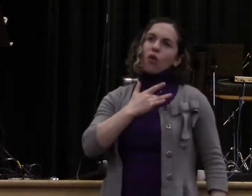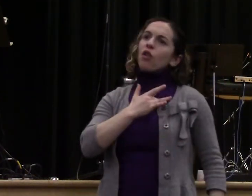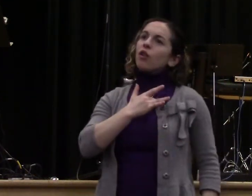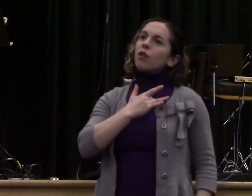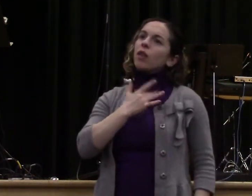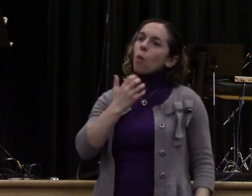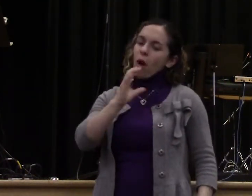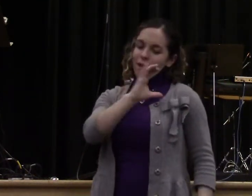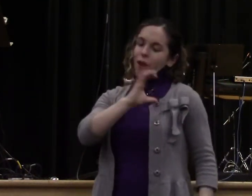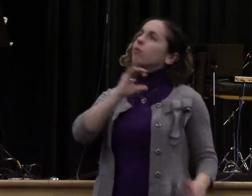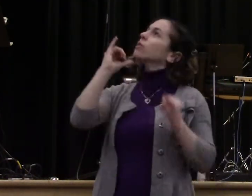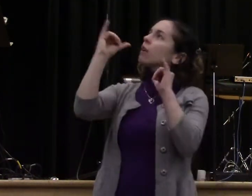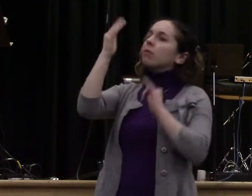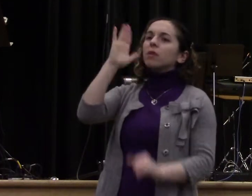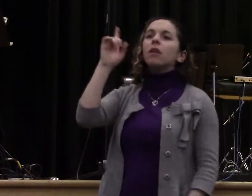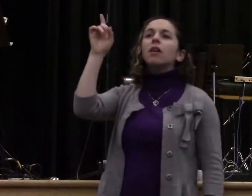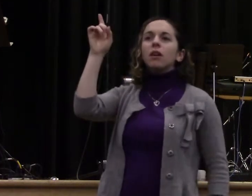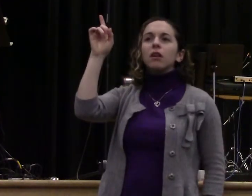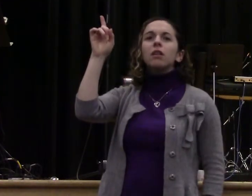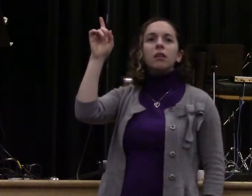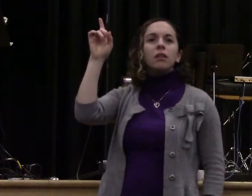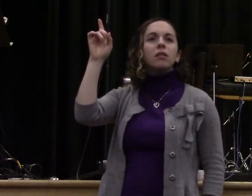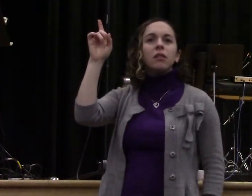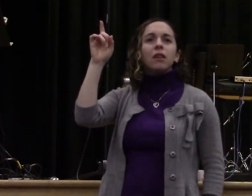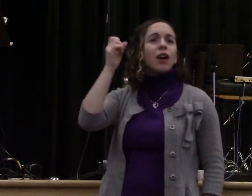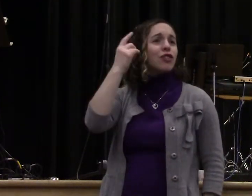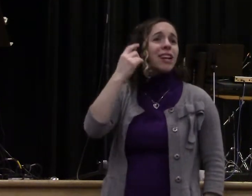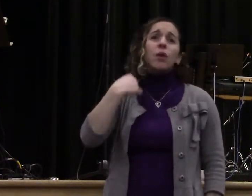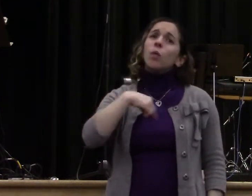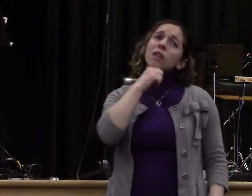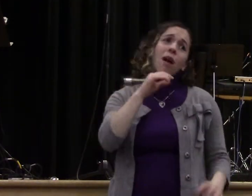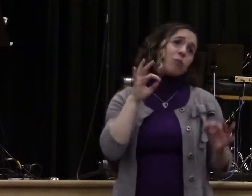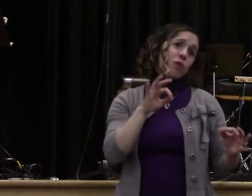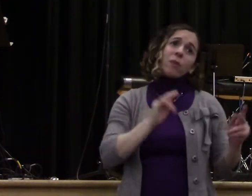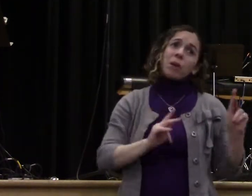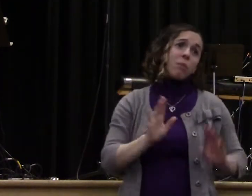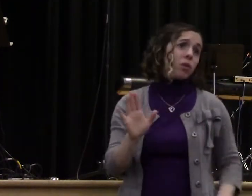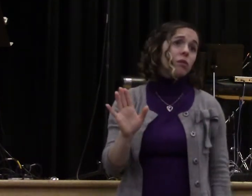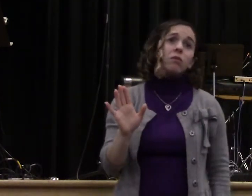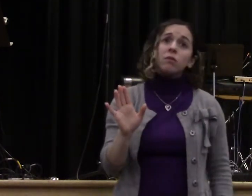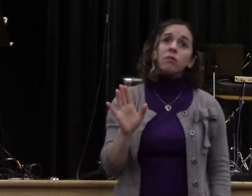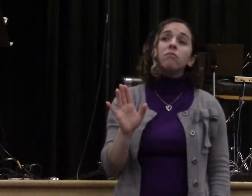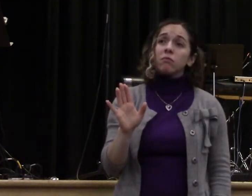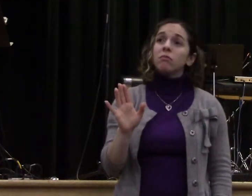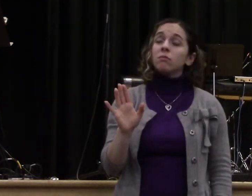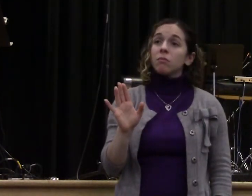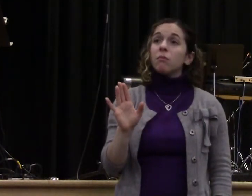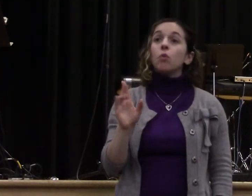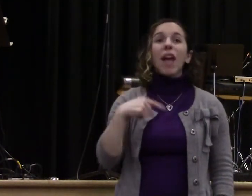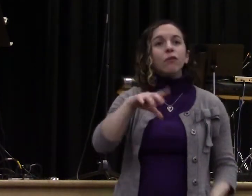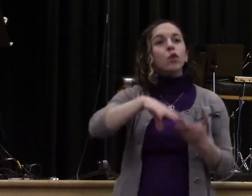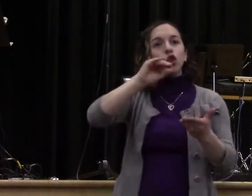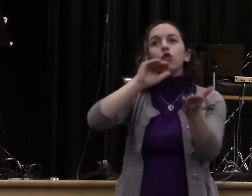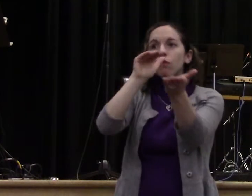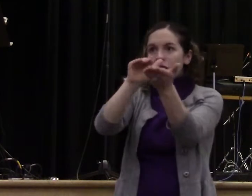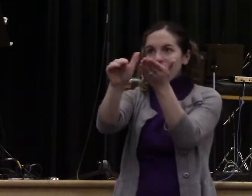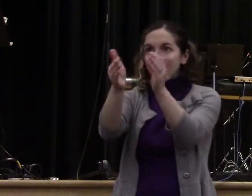sorrows, it was messy. We're messy sometimes. Hallelujah. All the people that helped donate 5